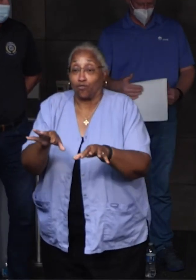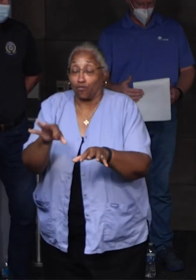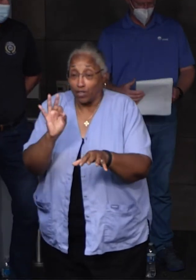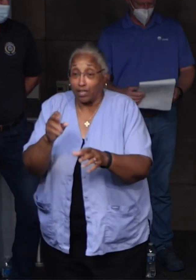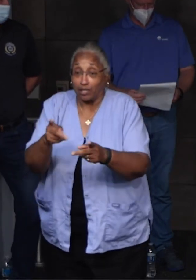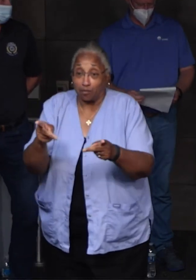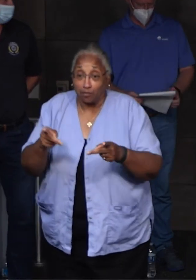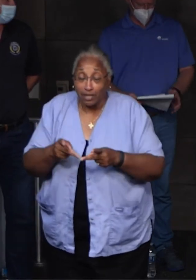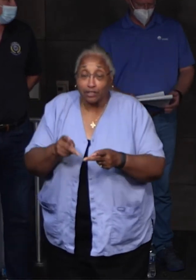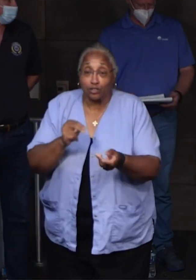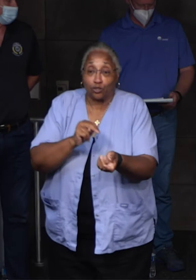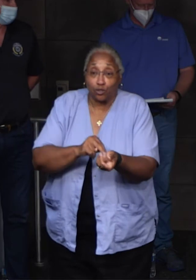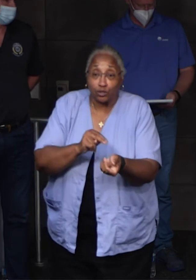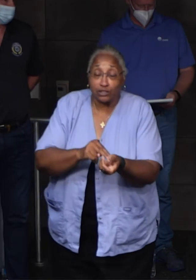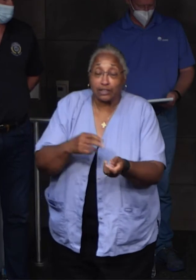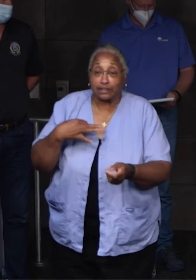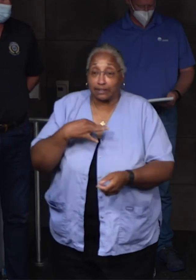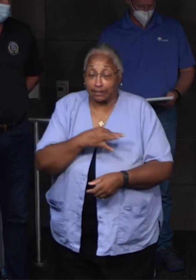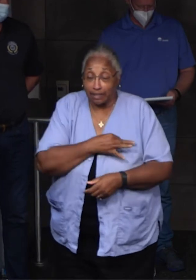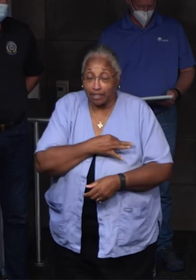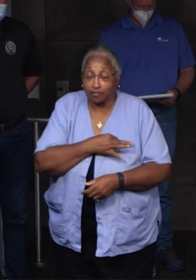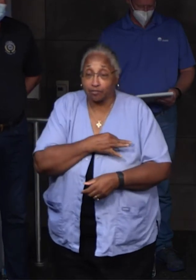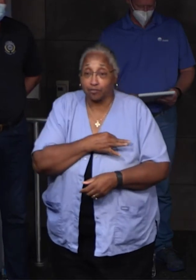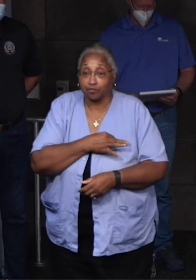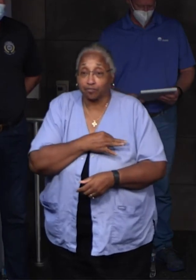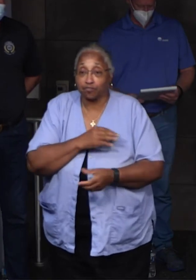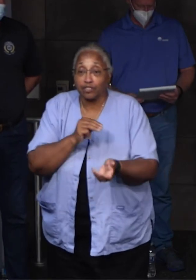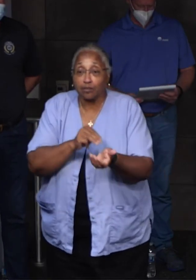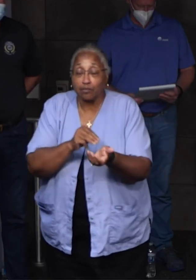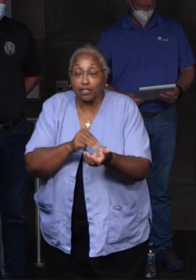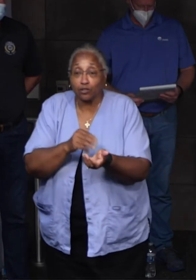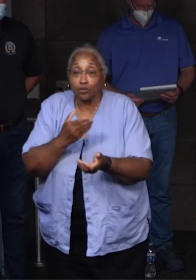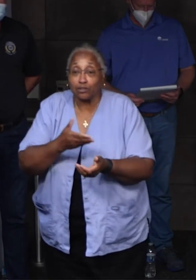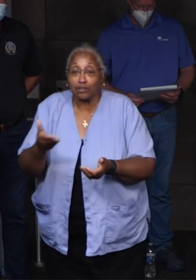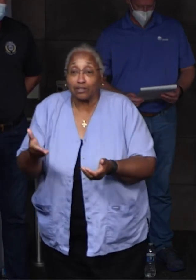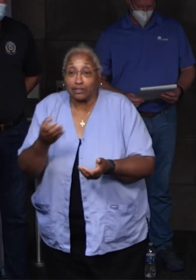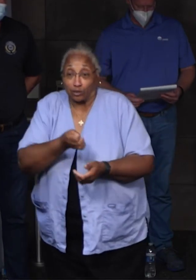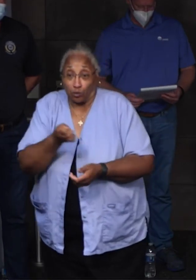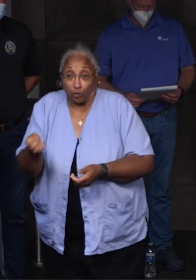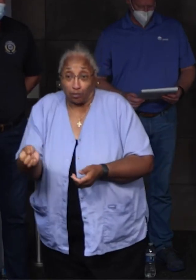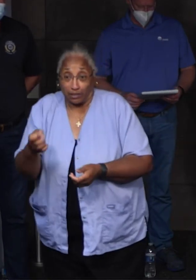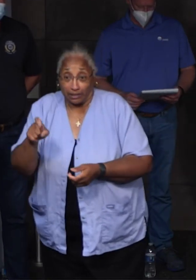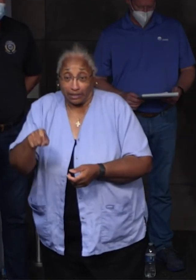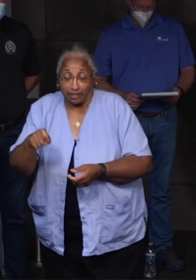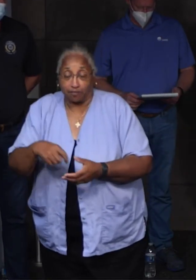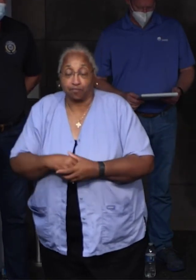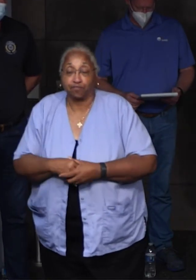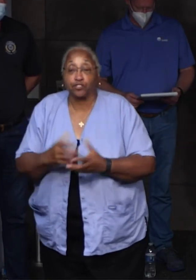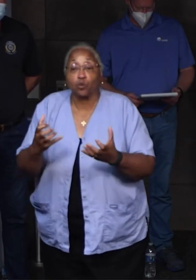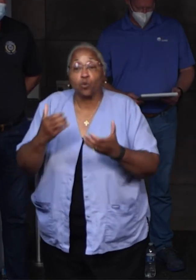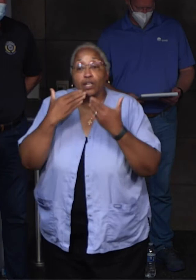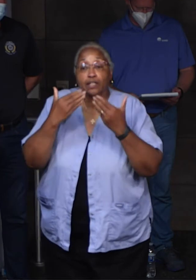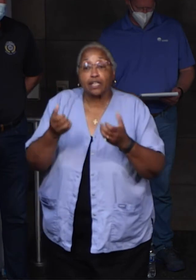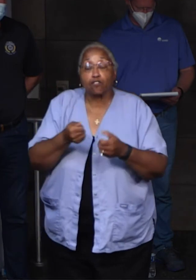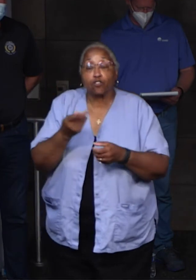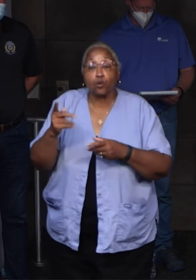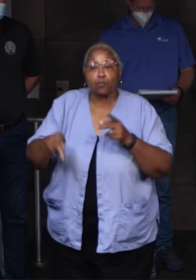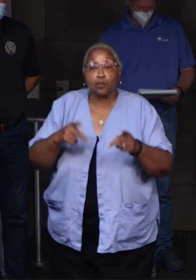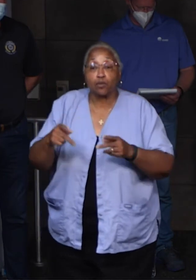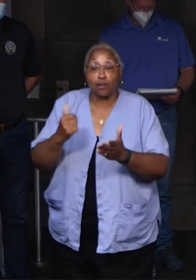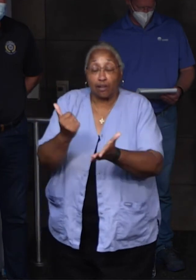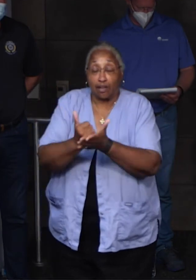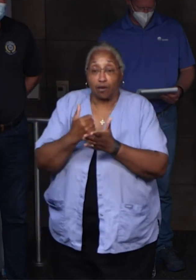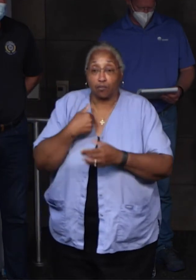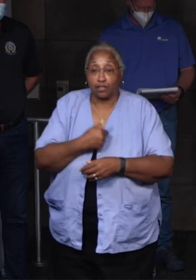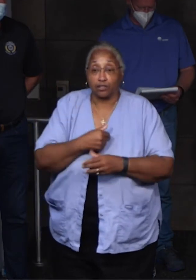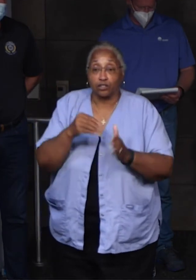trying to find nursing staff, trying to find medical supplies. I want to thank a few people who really helped us out today.